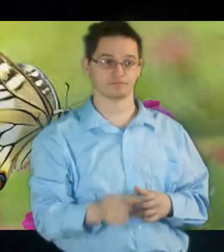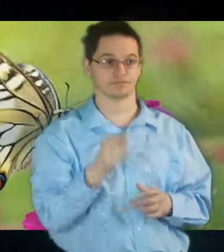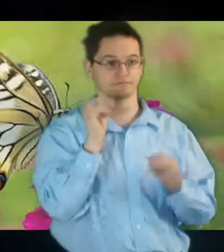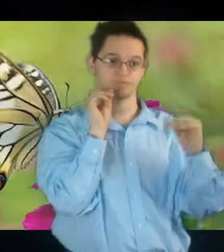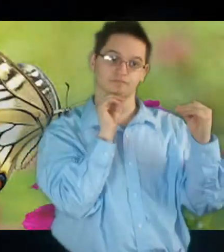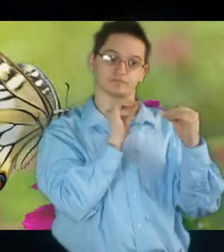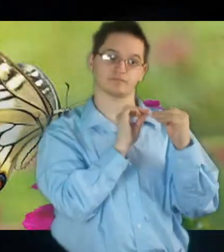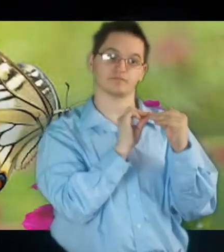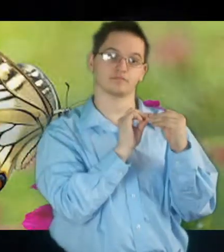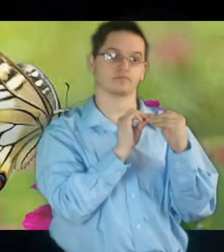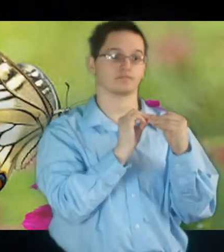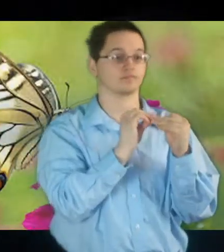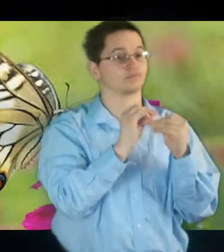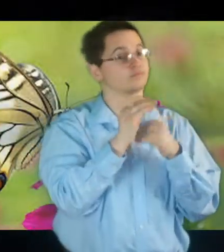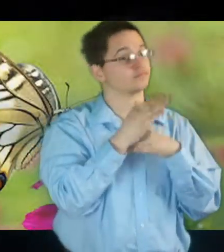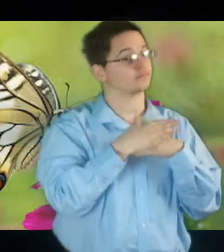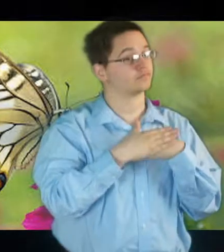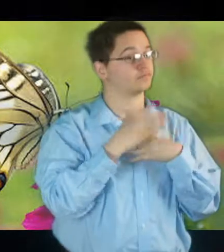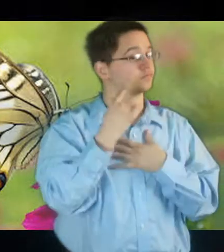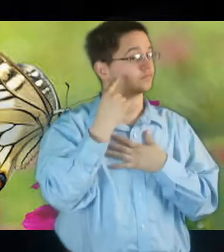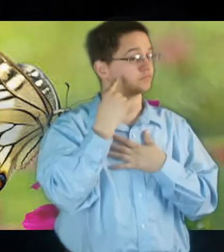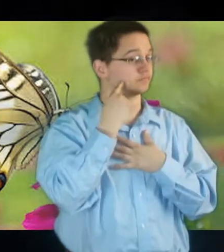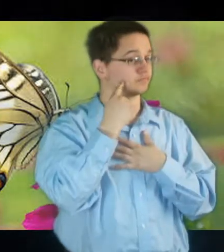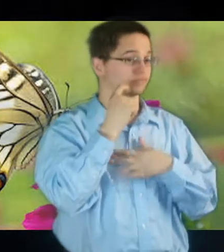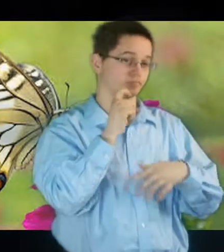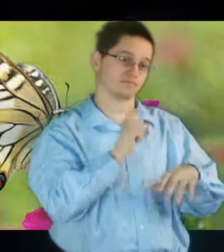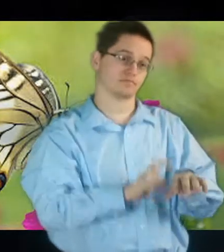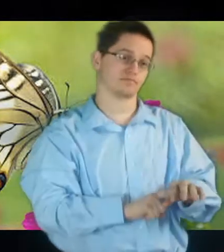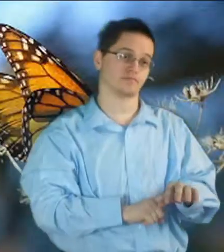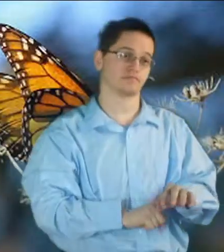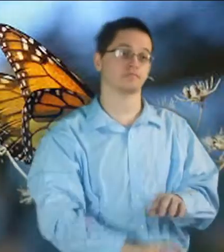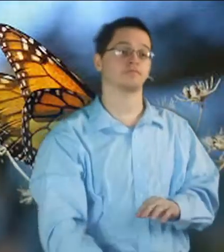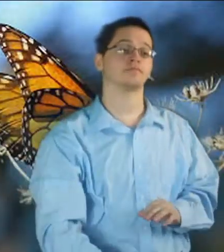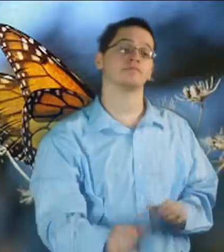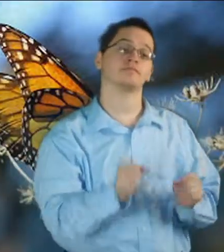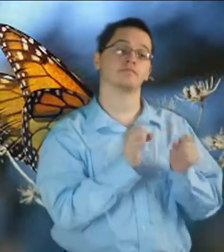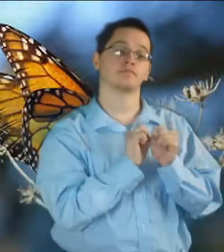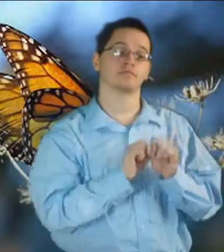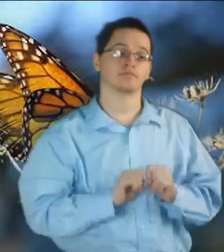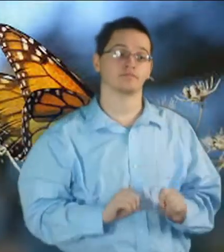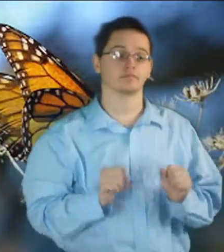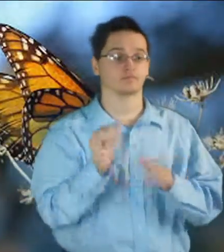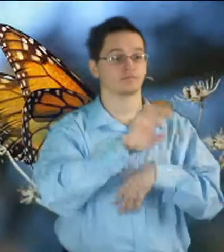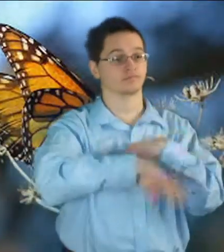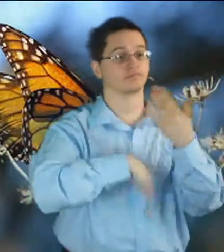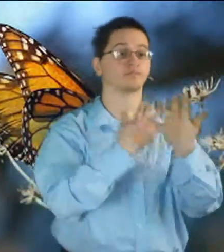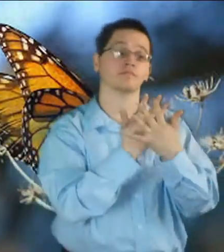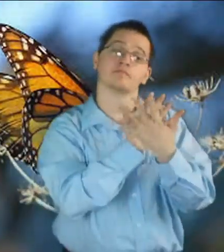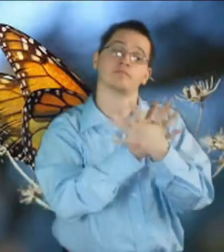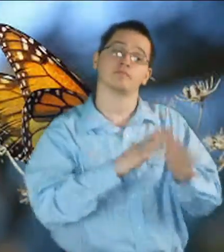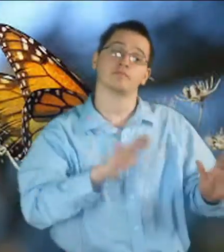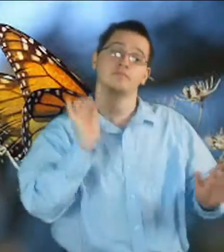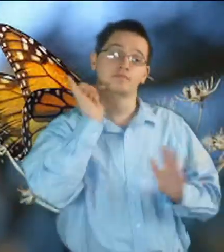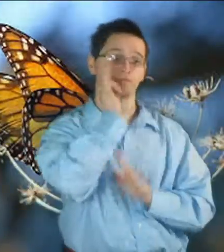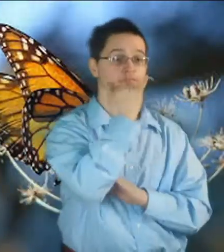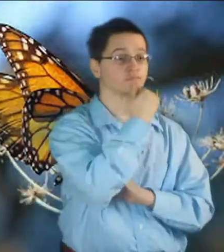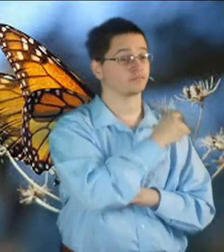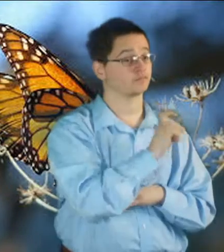kiss you On the cheek this time Oh, with all that I've done wrong I must have done